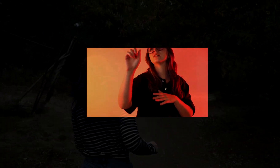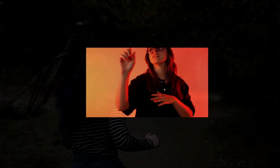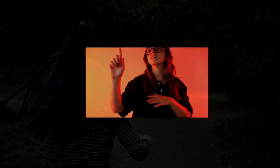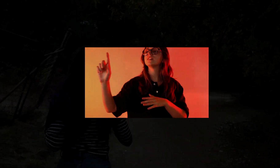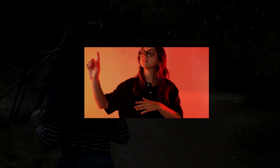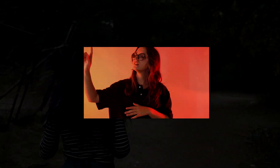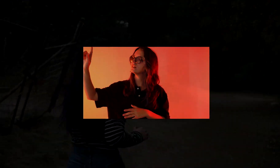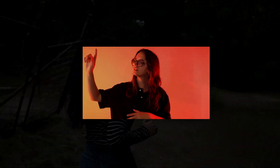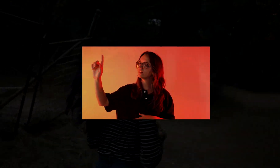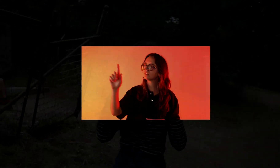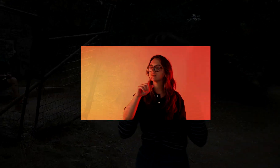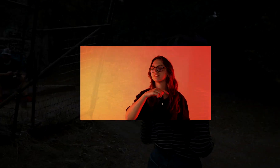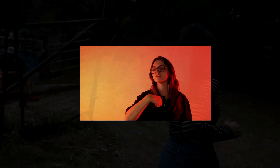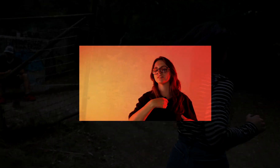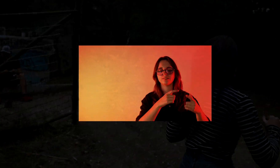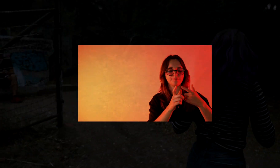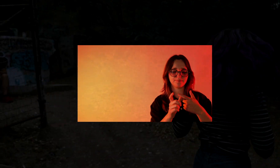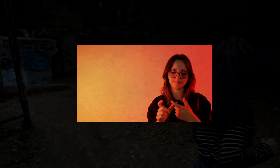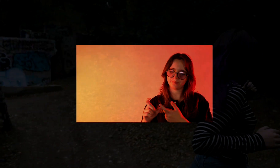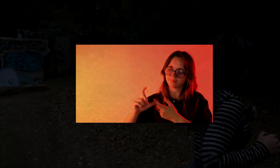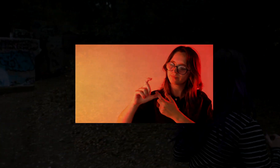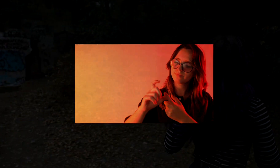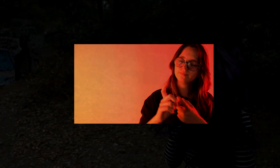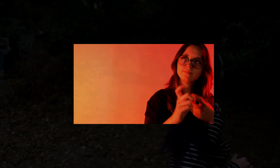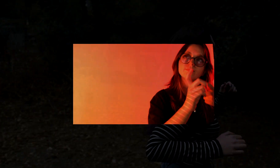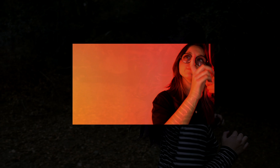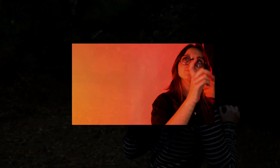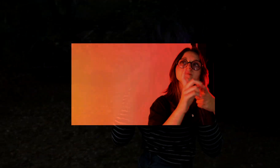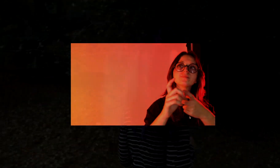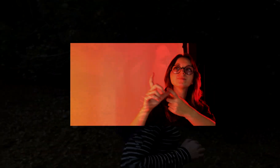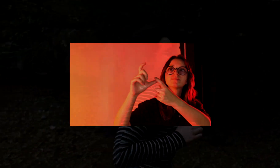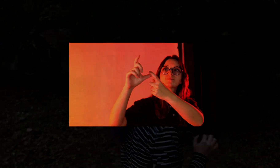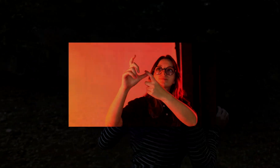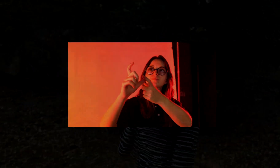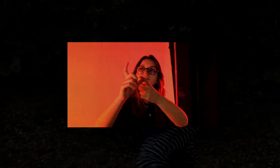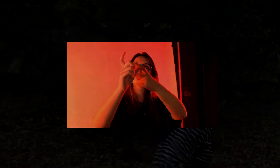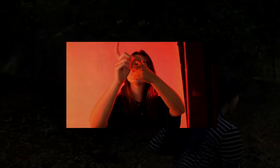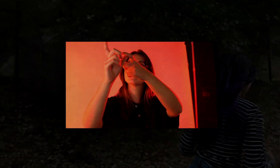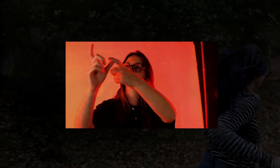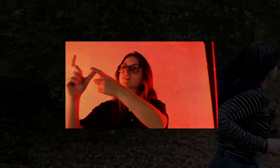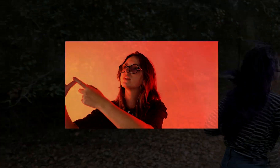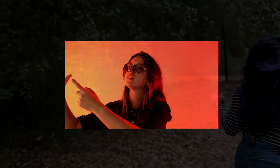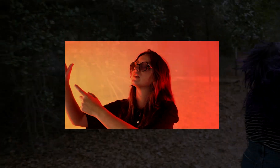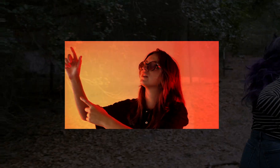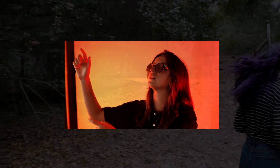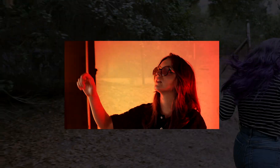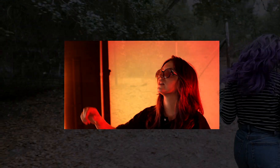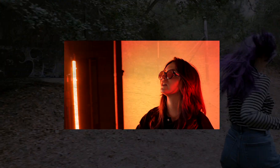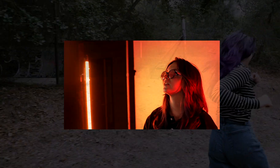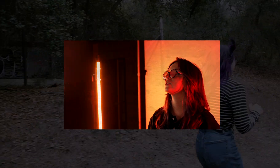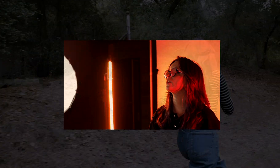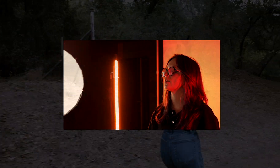run to you